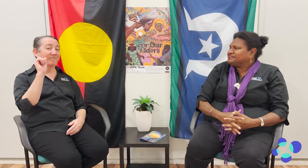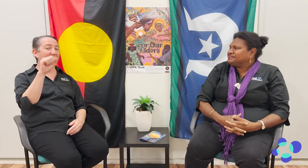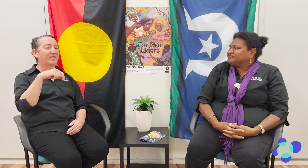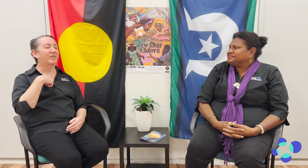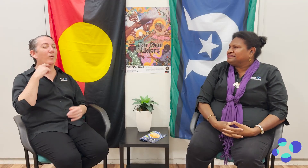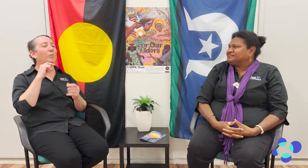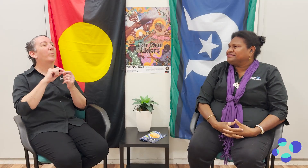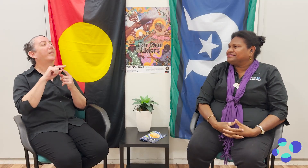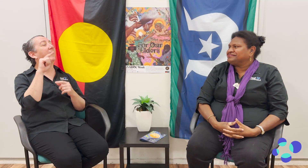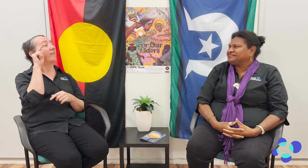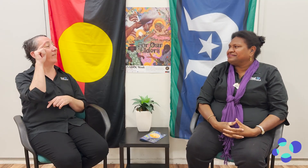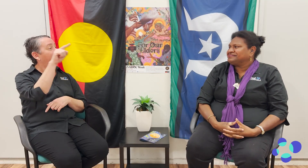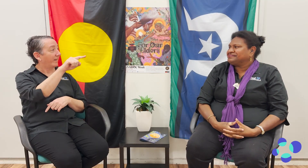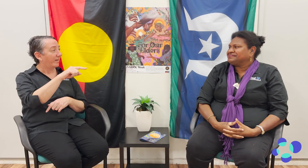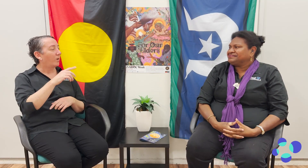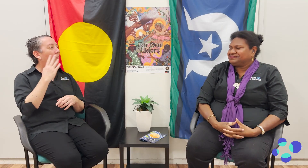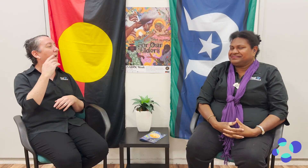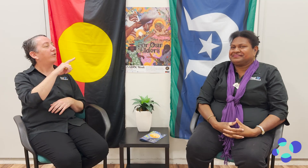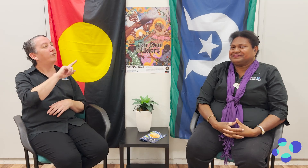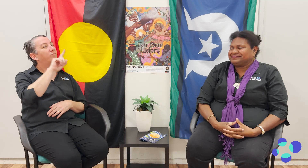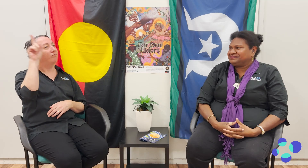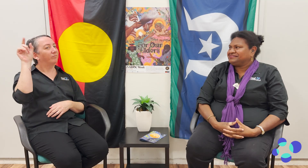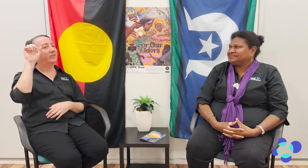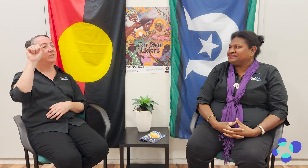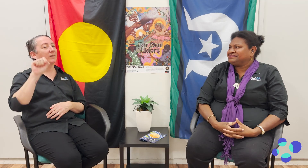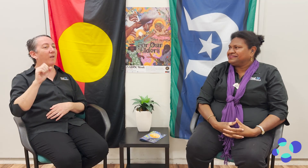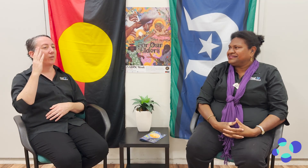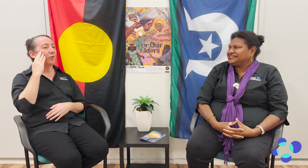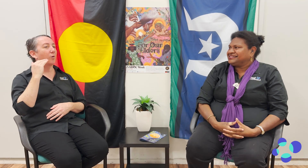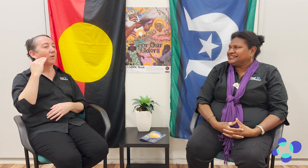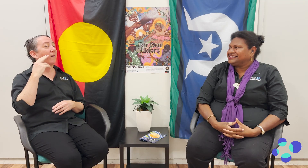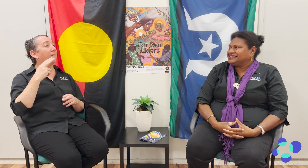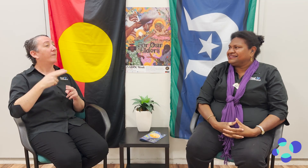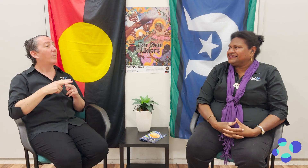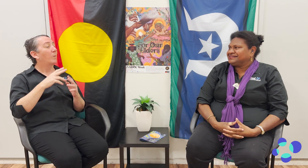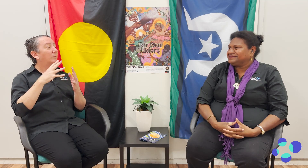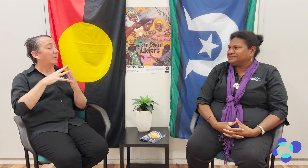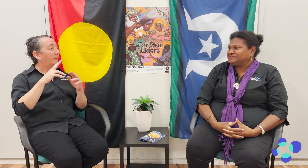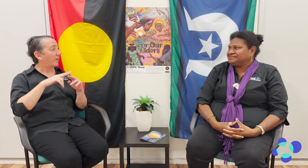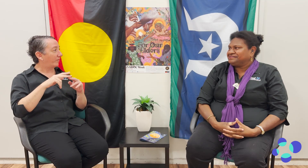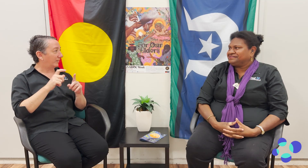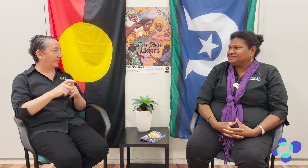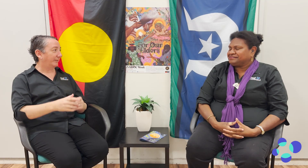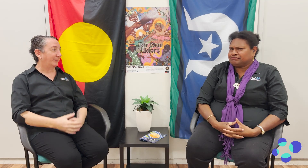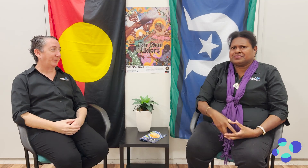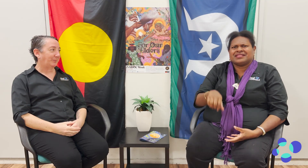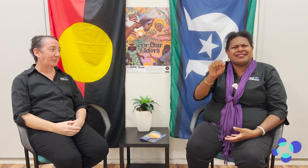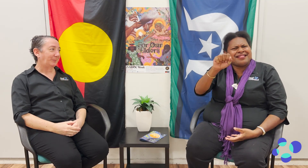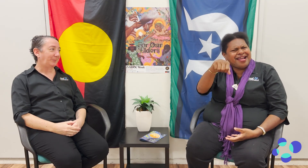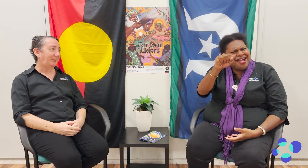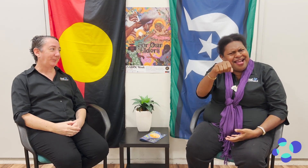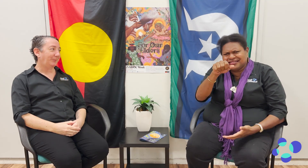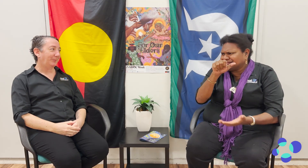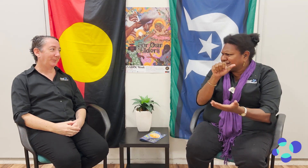Yes, I'll be there whilst you're in South Korea for WFD. Yeah, that's right.